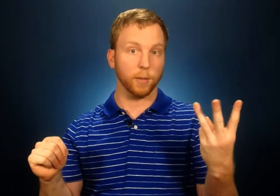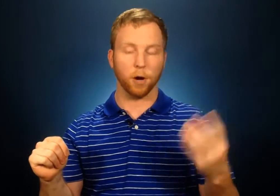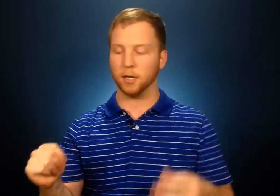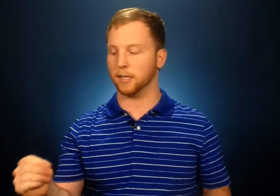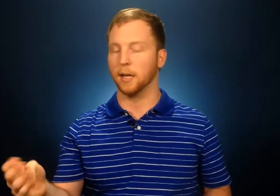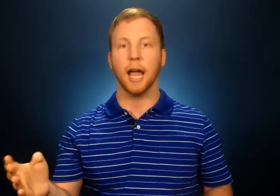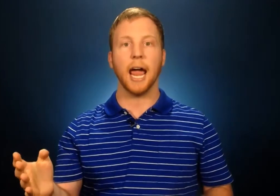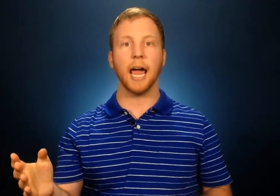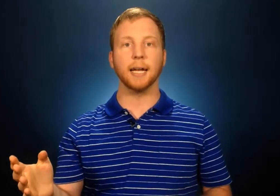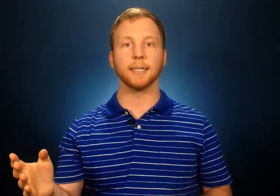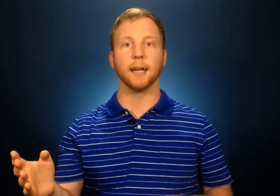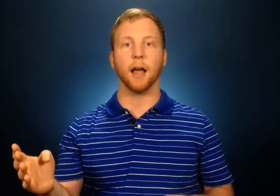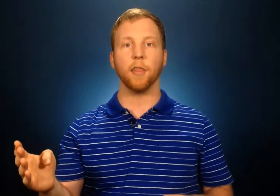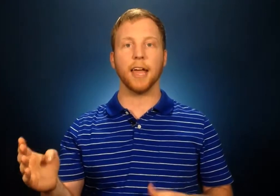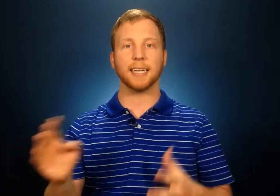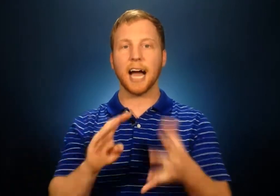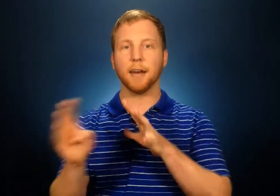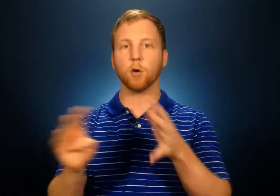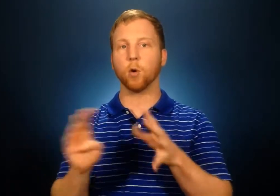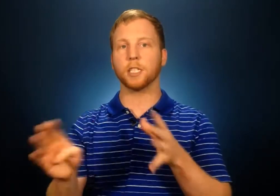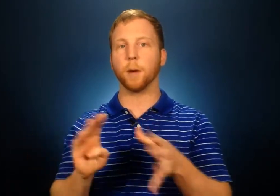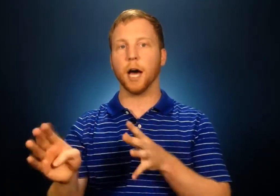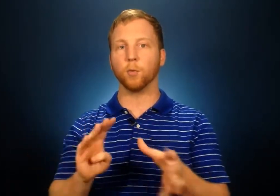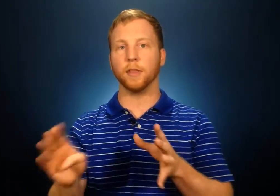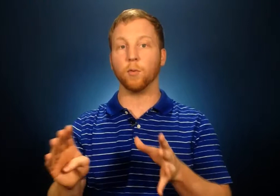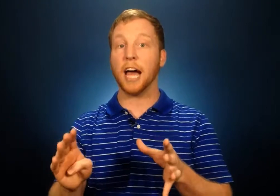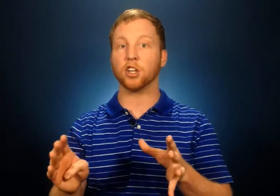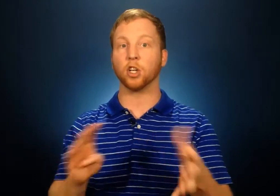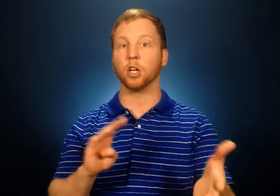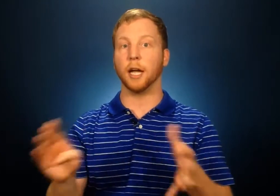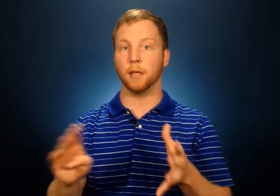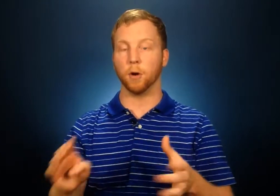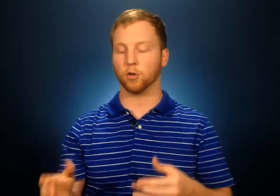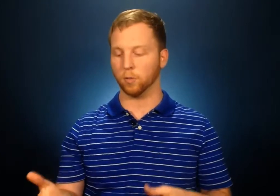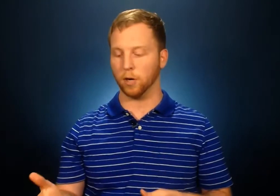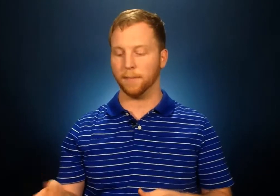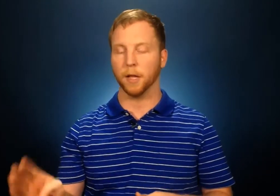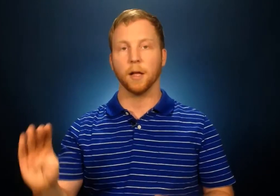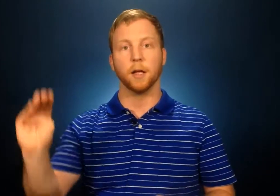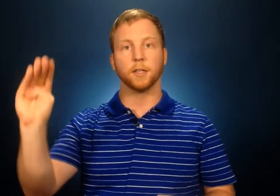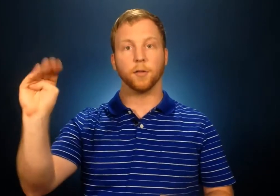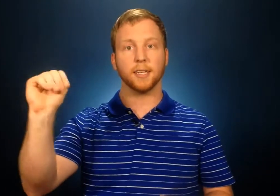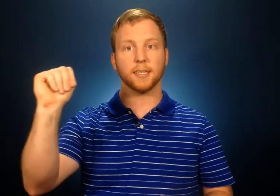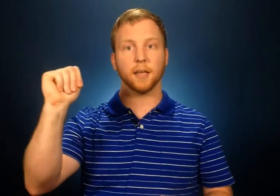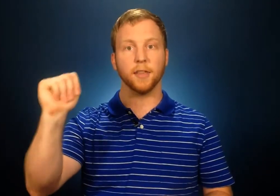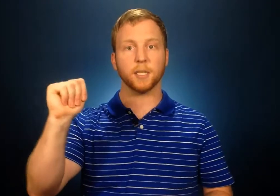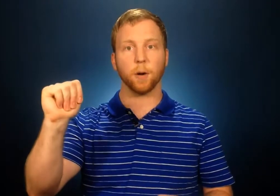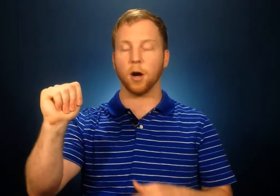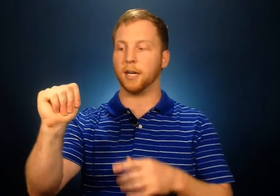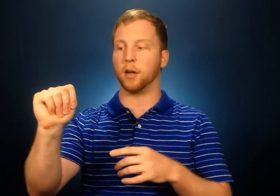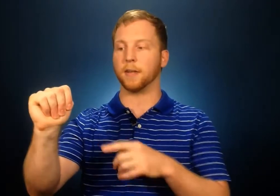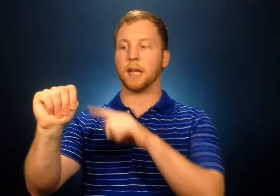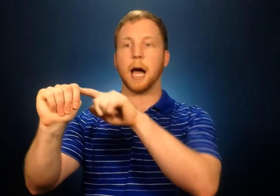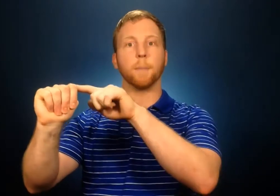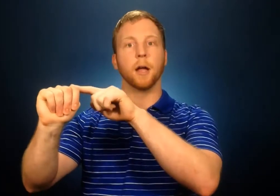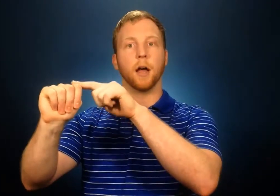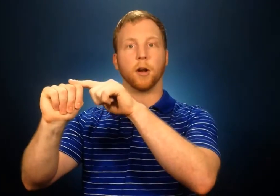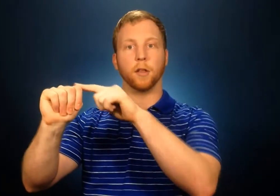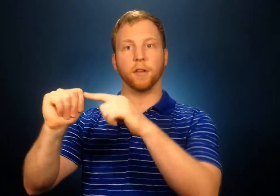parts and they kind of correspond with the rational and emotional brain. So this this part here at the top are the